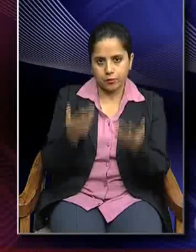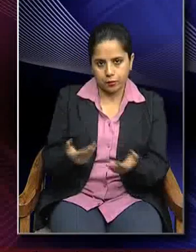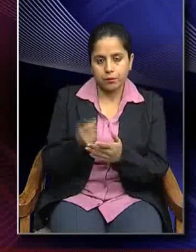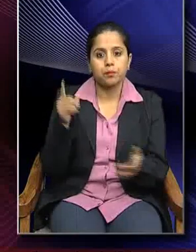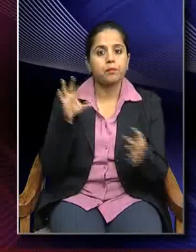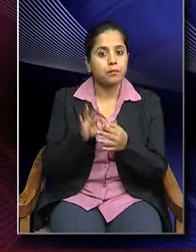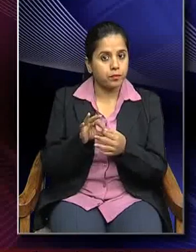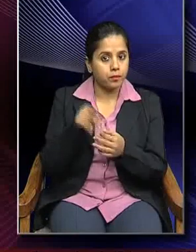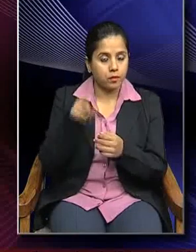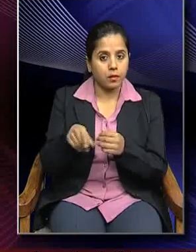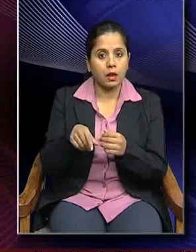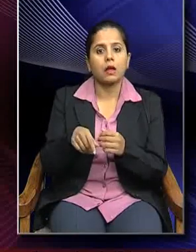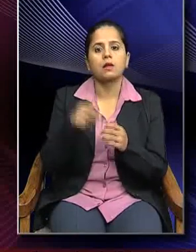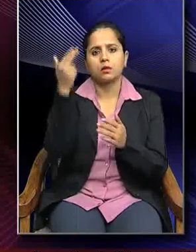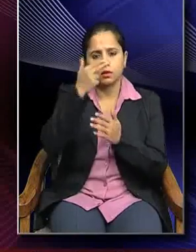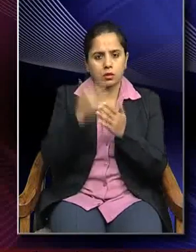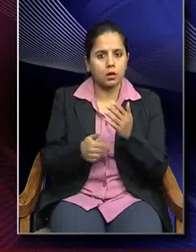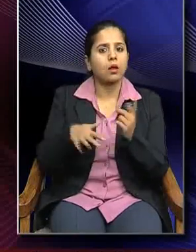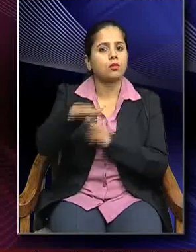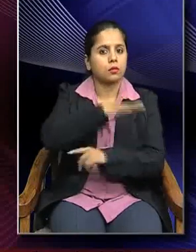in sculpturing tradition.